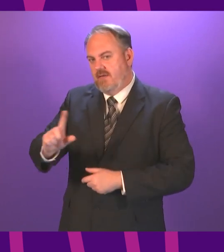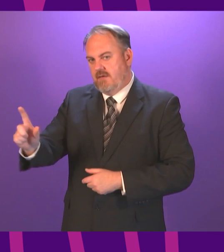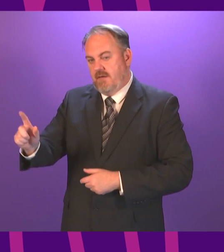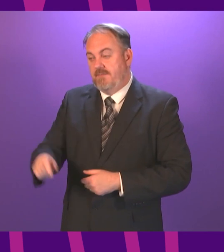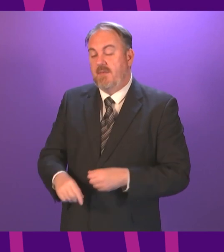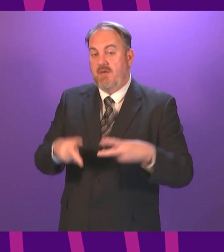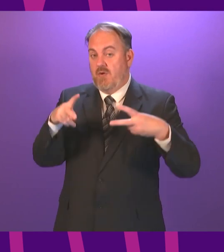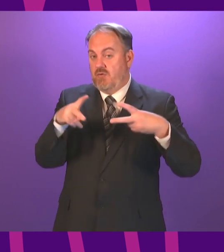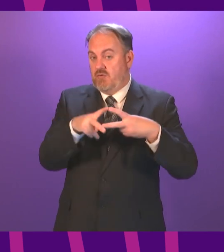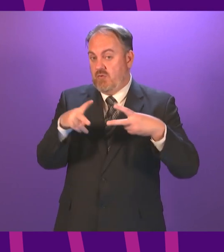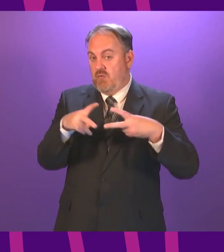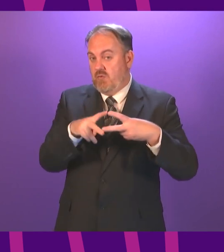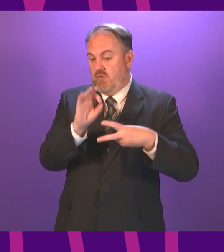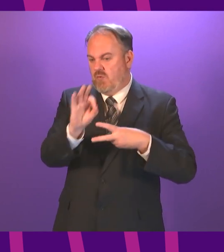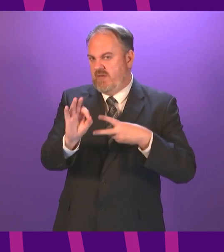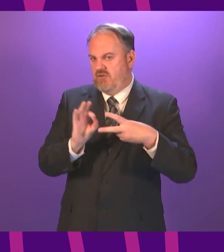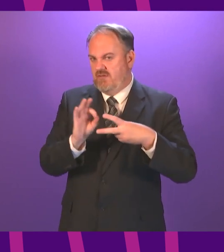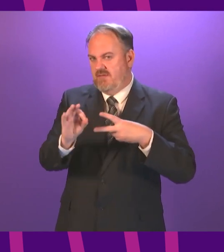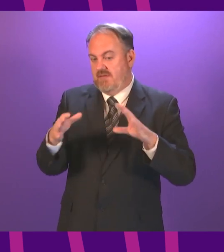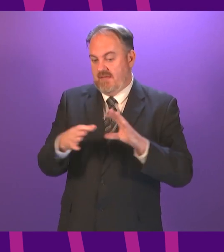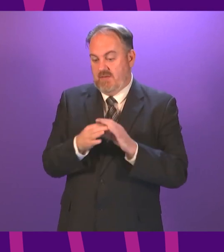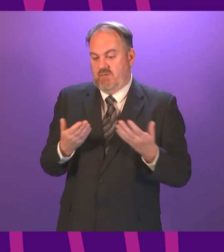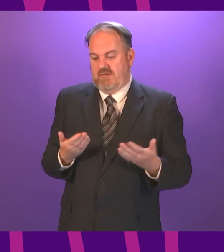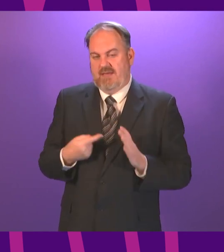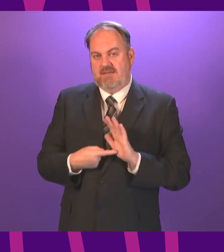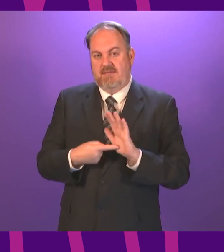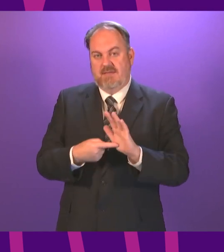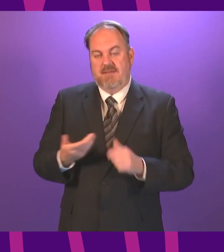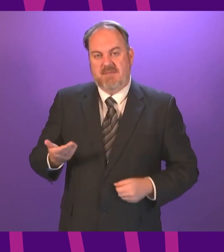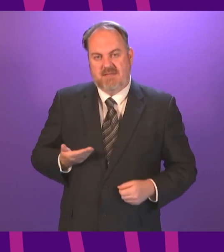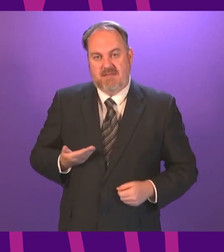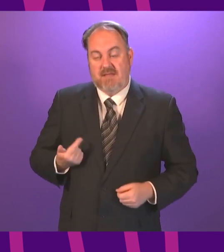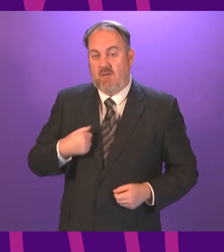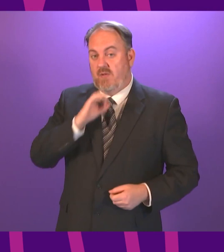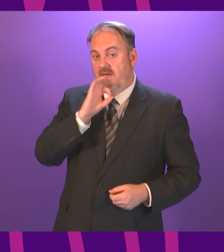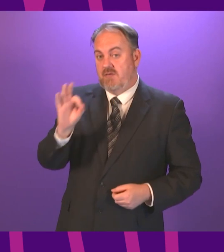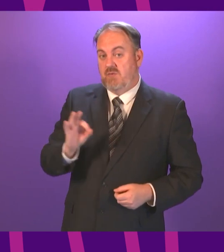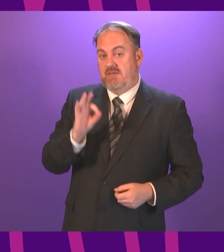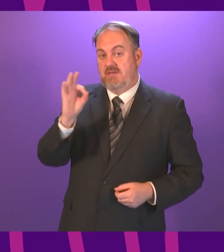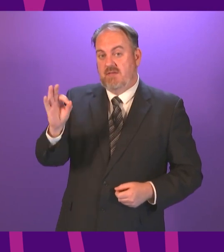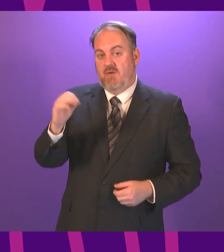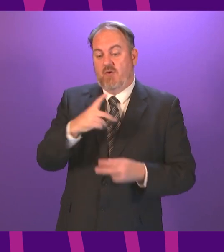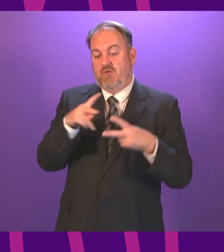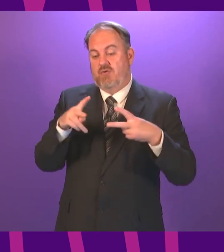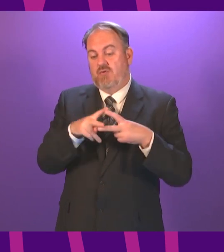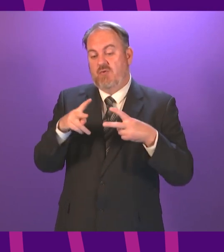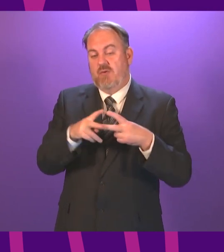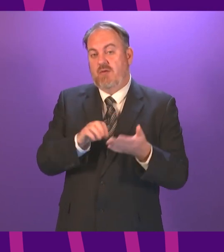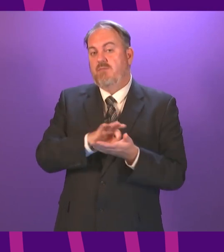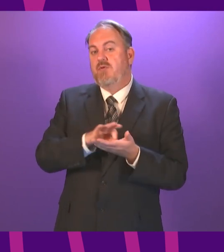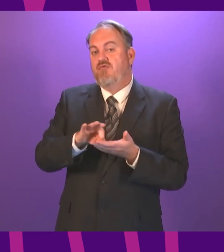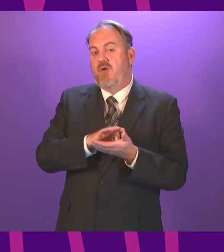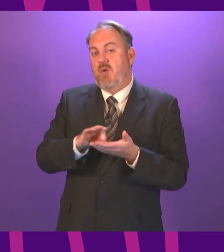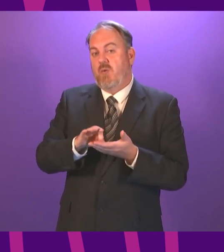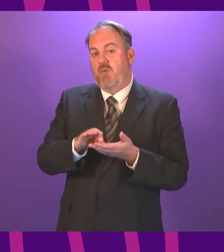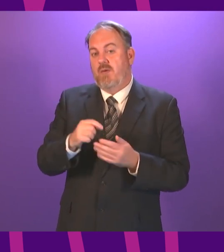questions to be put as a result of today's business. I propose to ask a single question on two Parliamentary Bureau motions. If